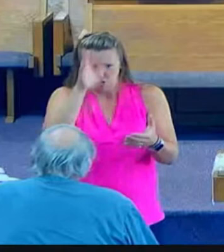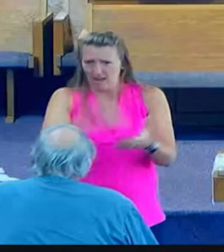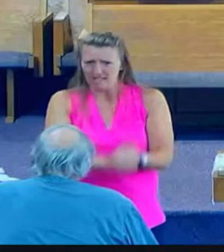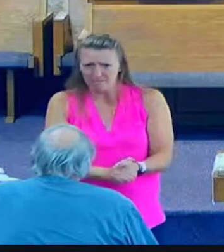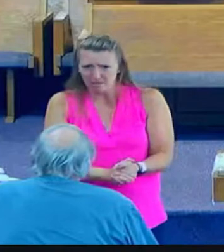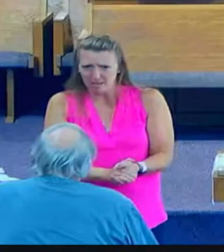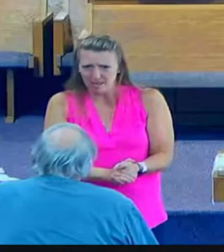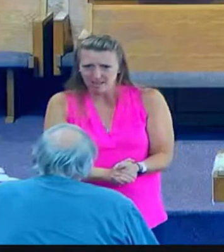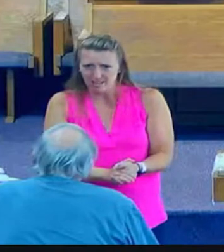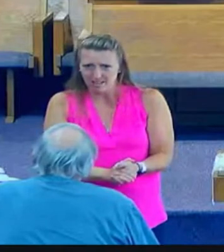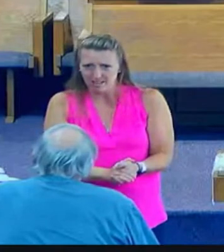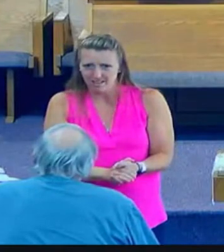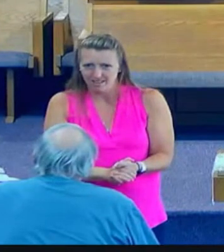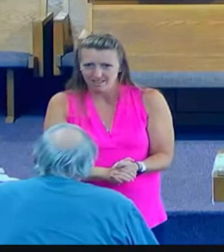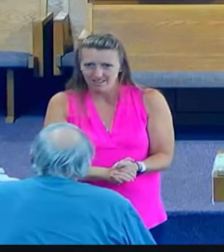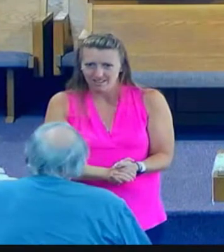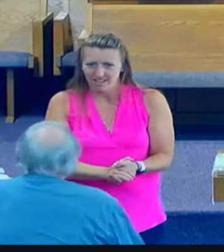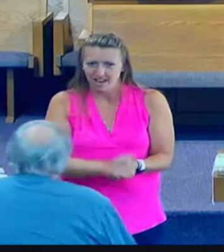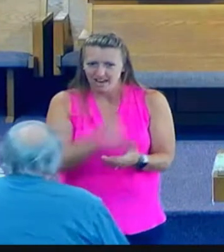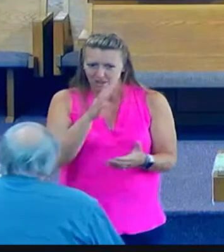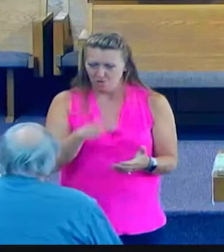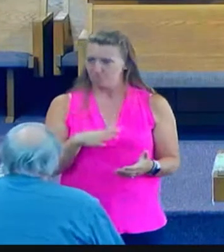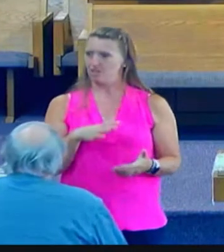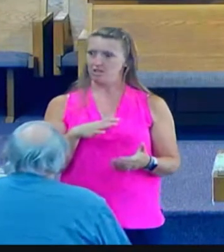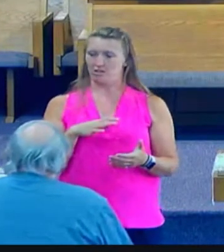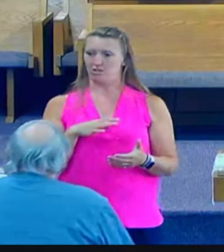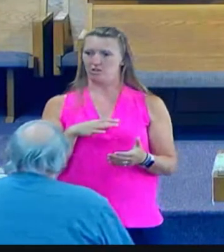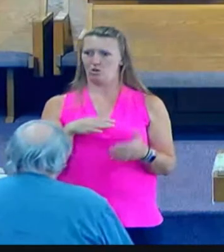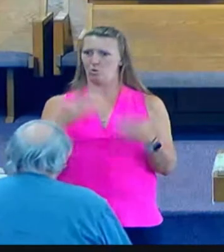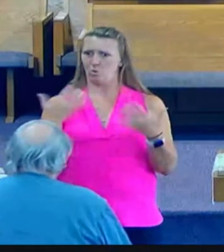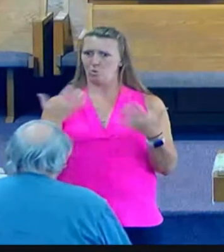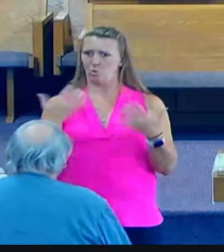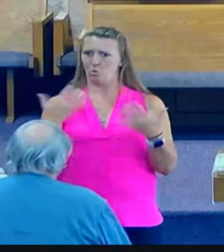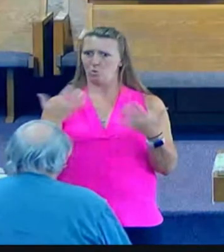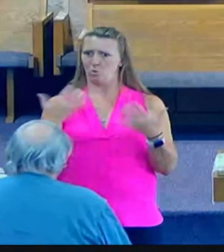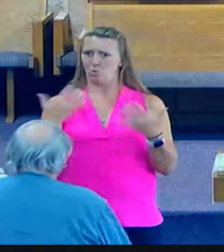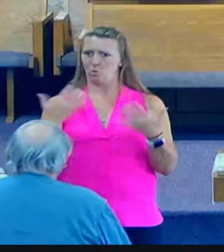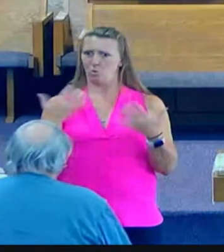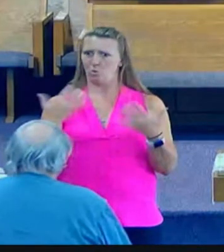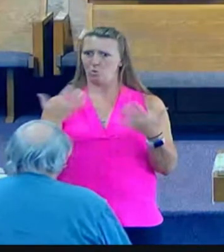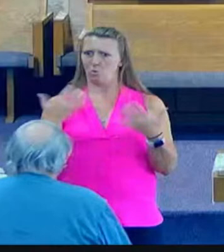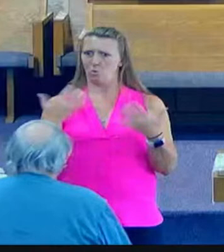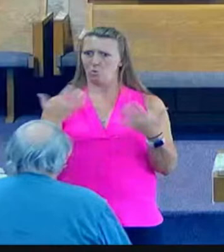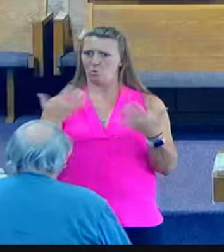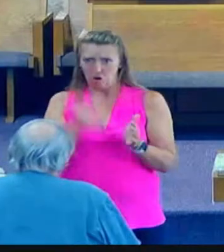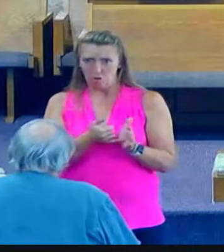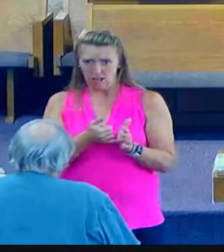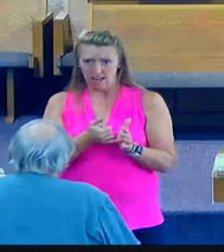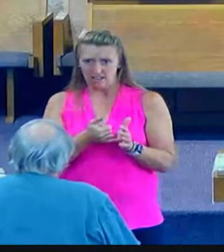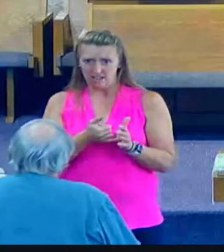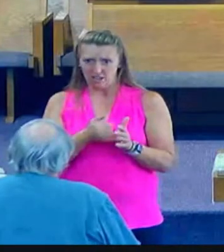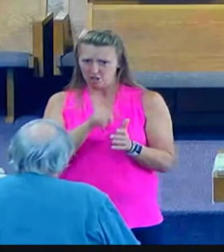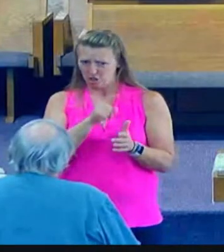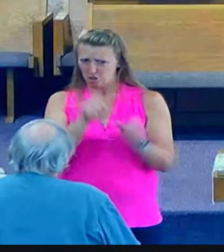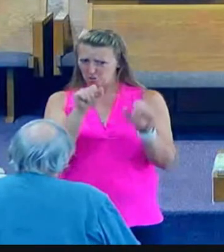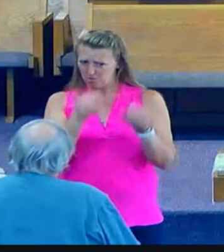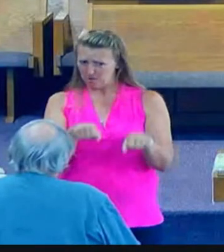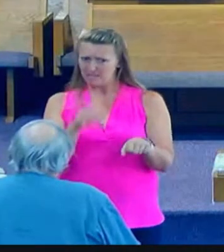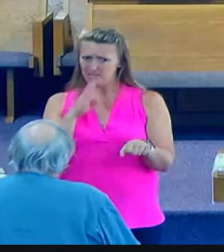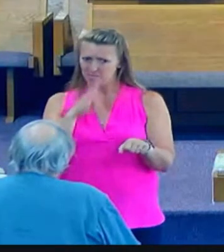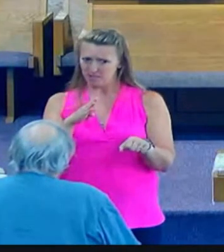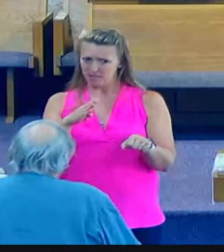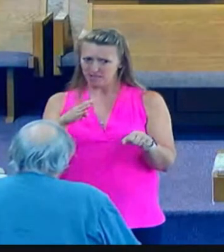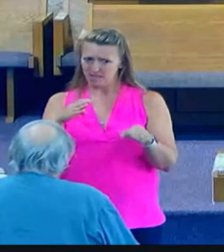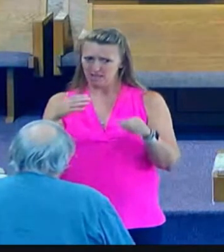So in that you truly spoke. And the woman said, sir, I perceive you're a prophet. Our fathers